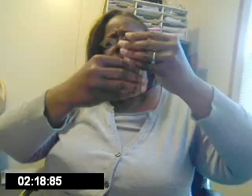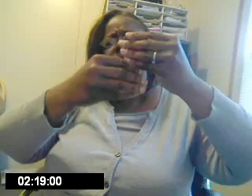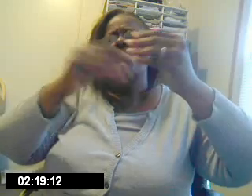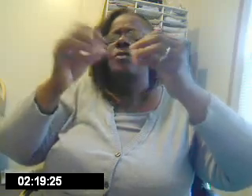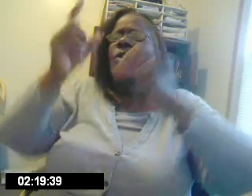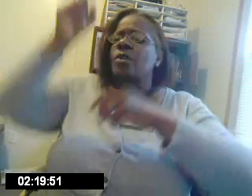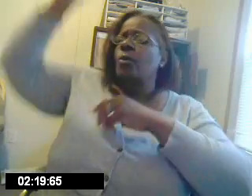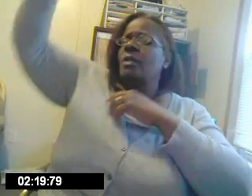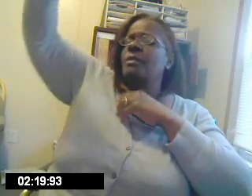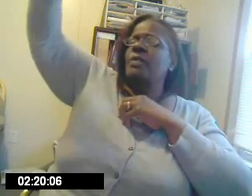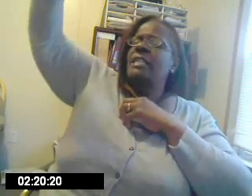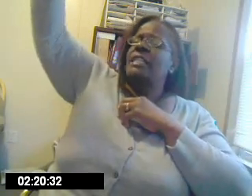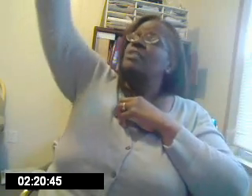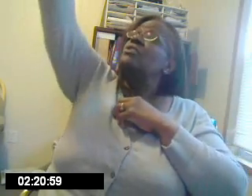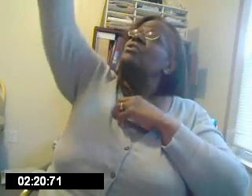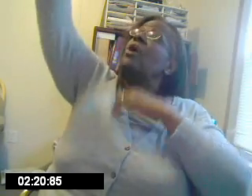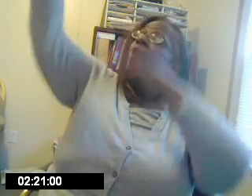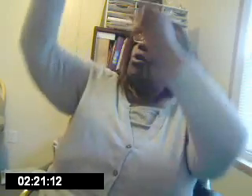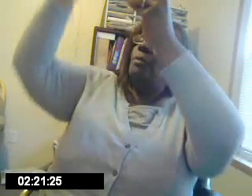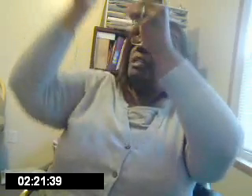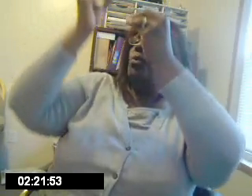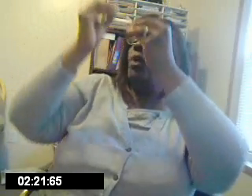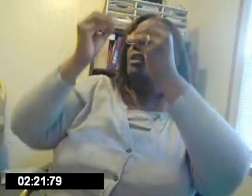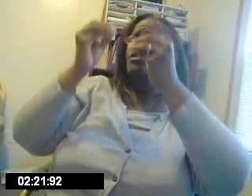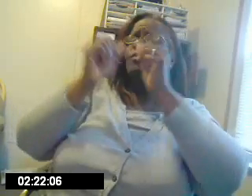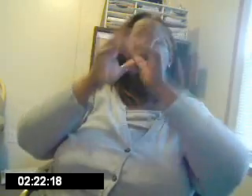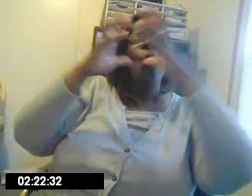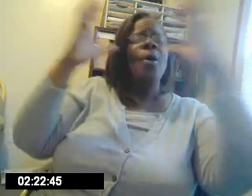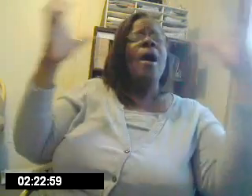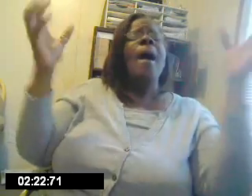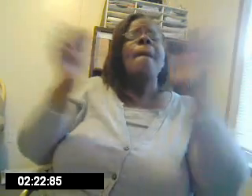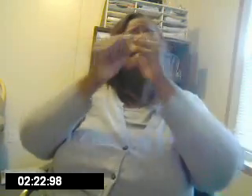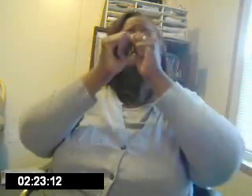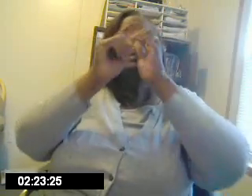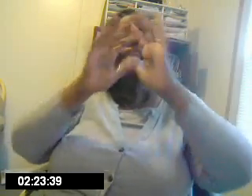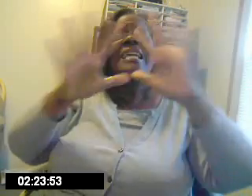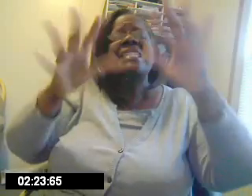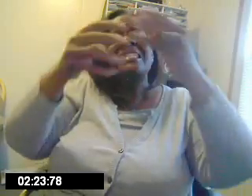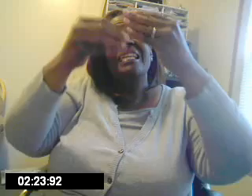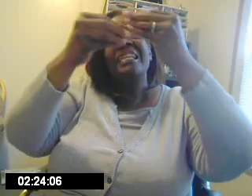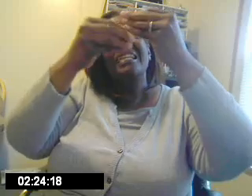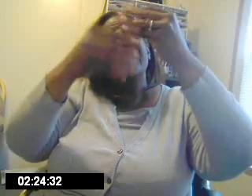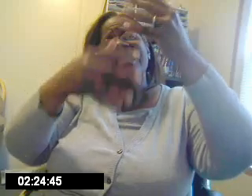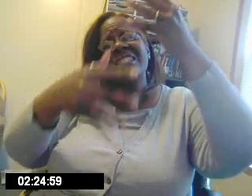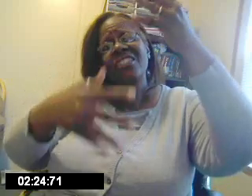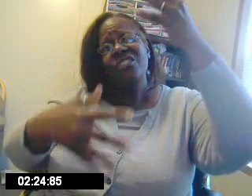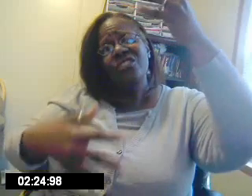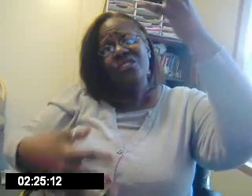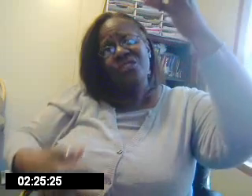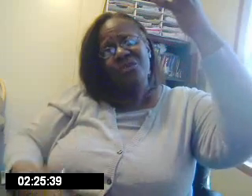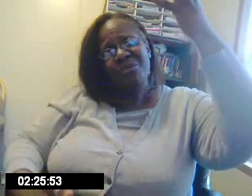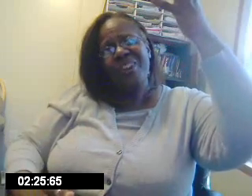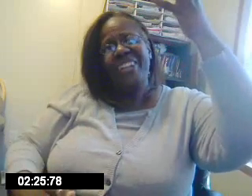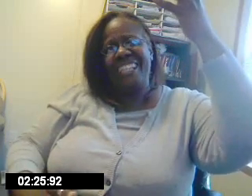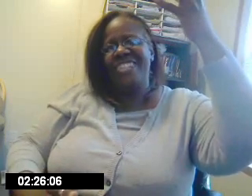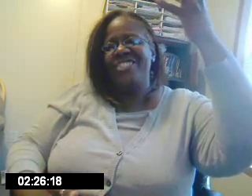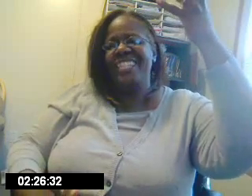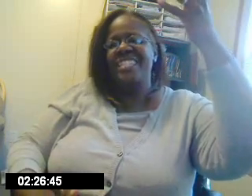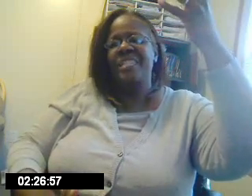So, oh, let me do that again. So many wonderful blessings. Okay, that's your list.